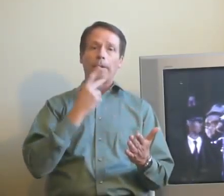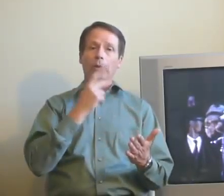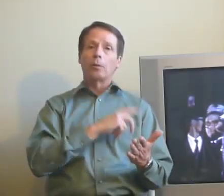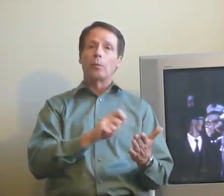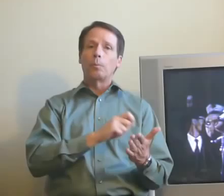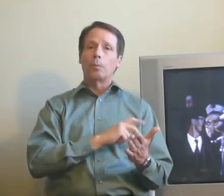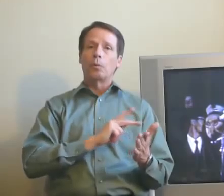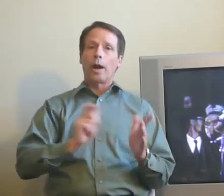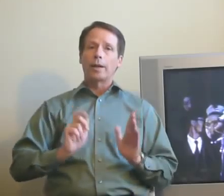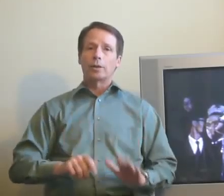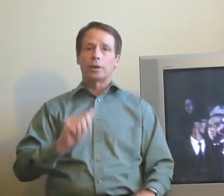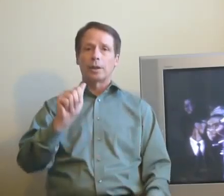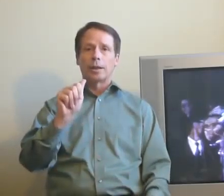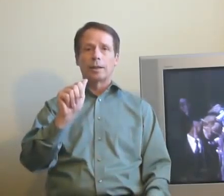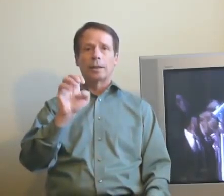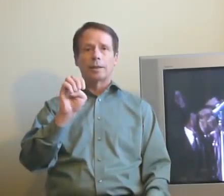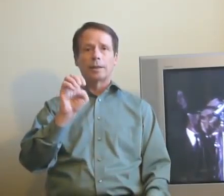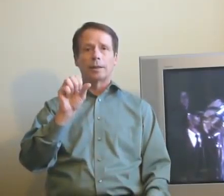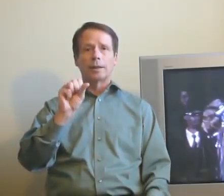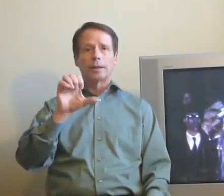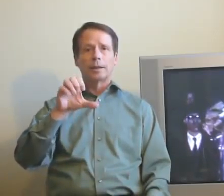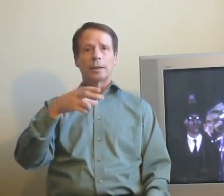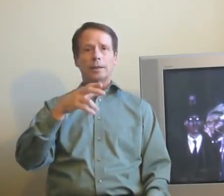Aeschylus, and he once wrote,